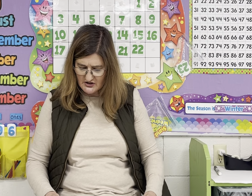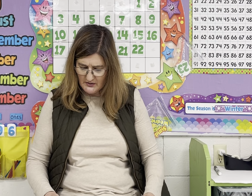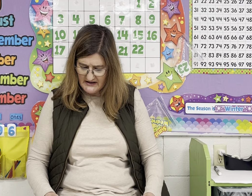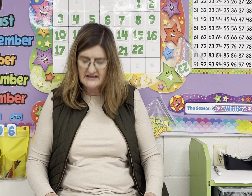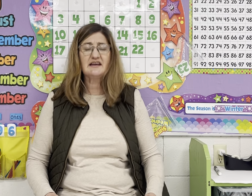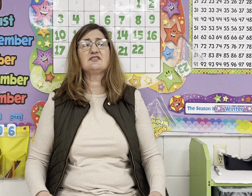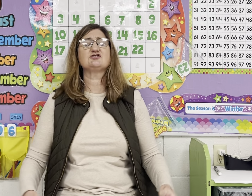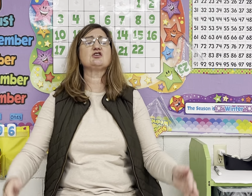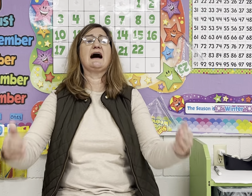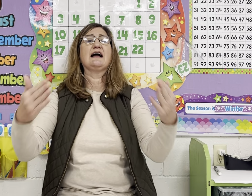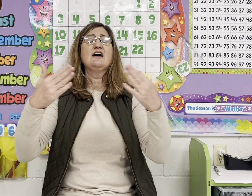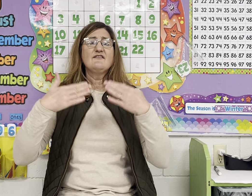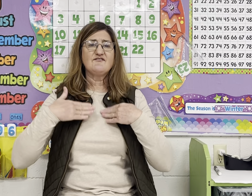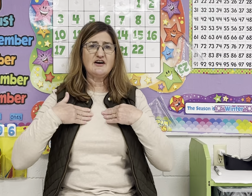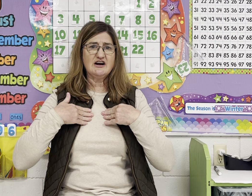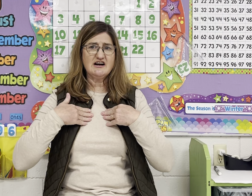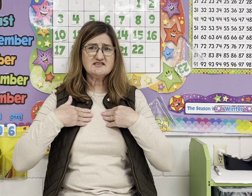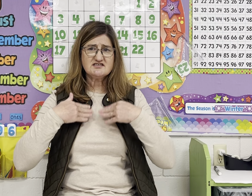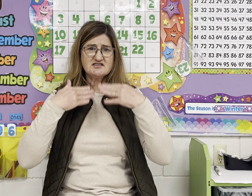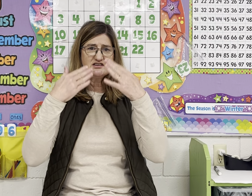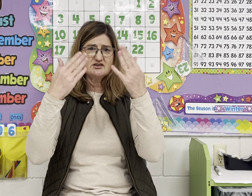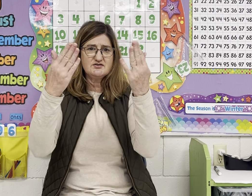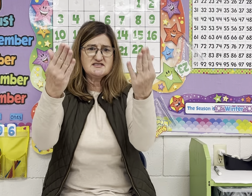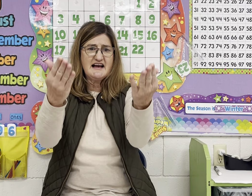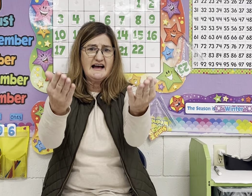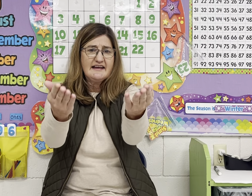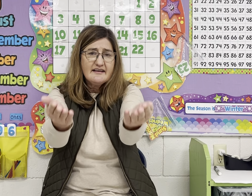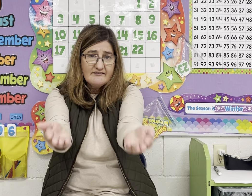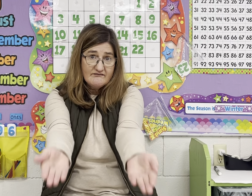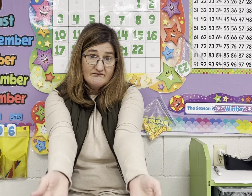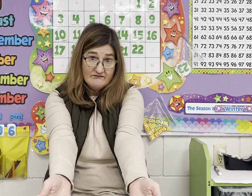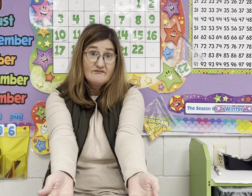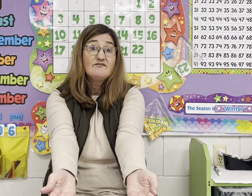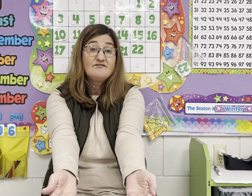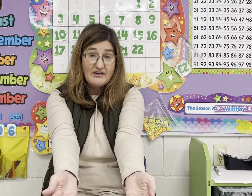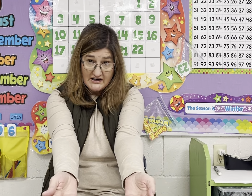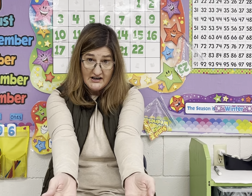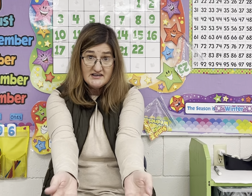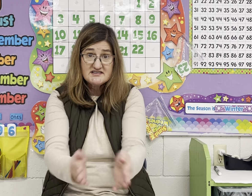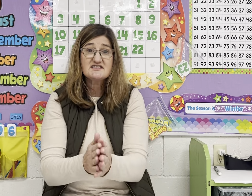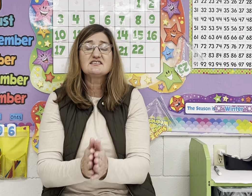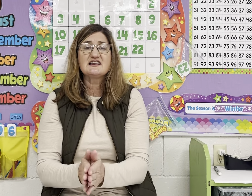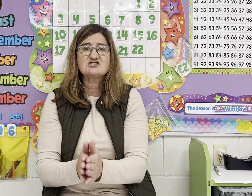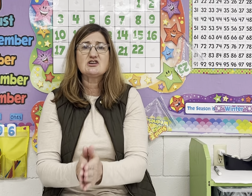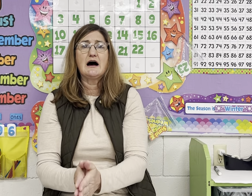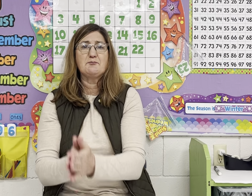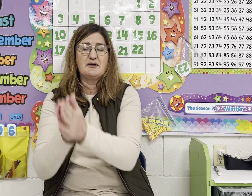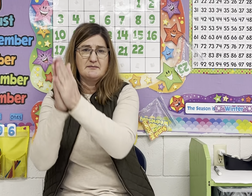go ahead and give it a try. First. You say first. Let's chop it.